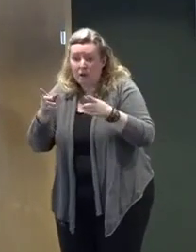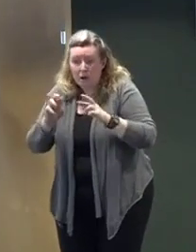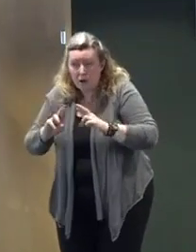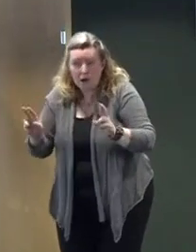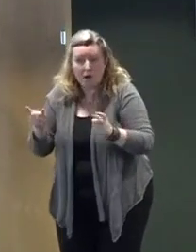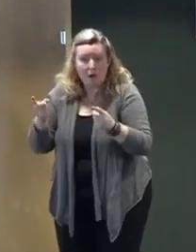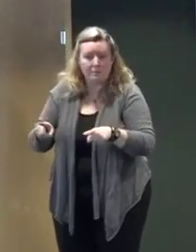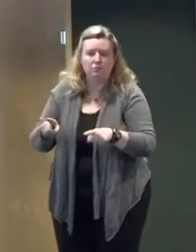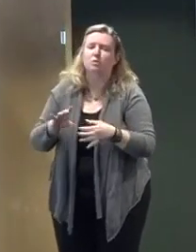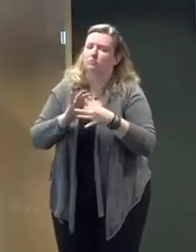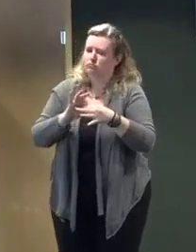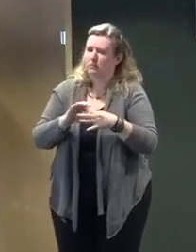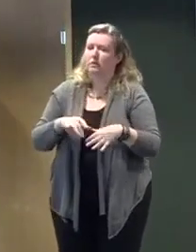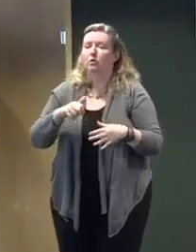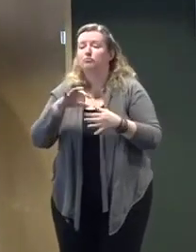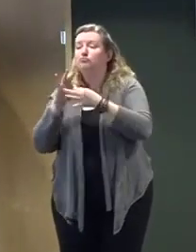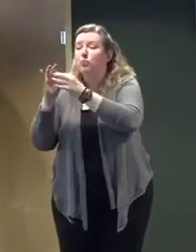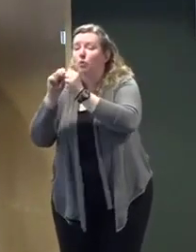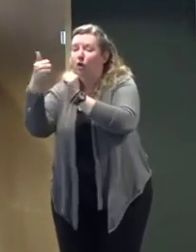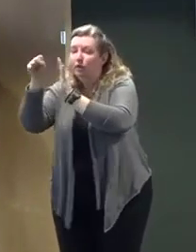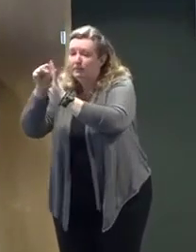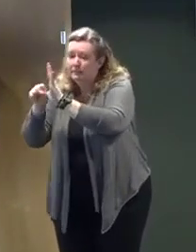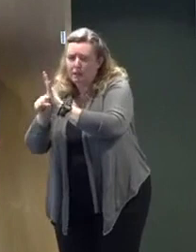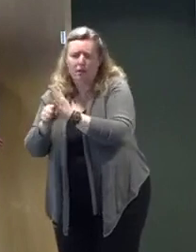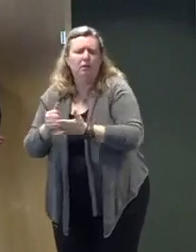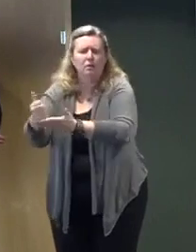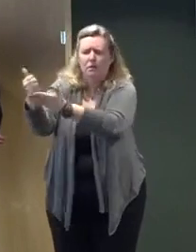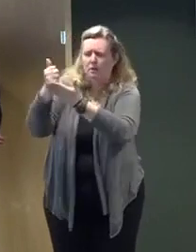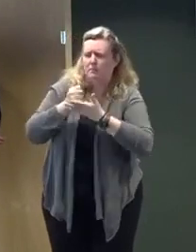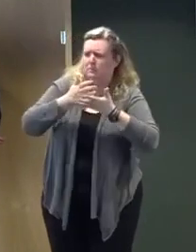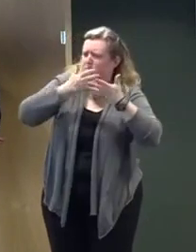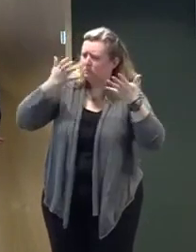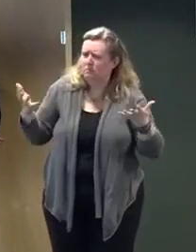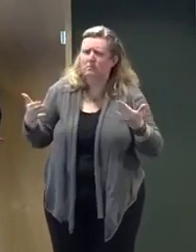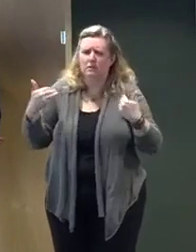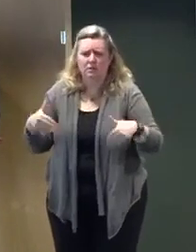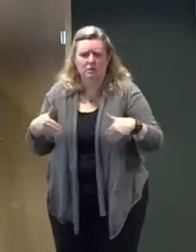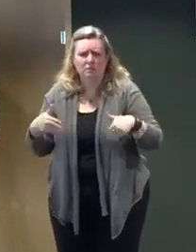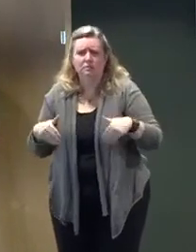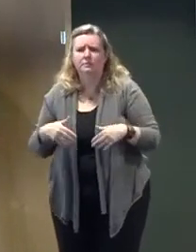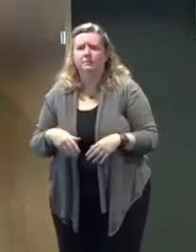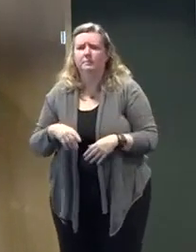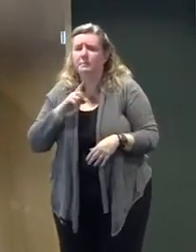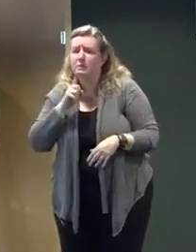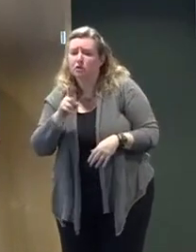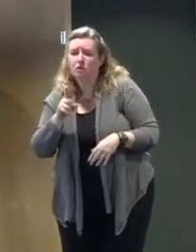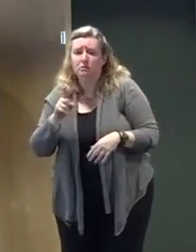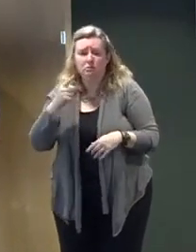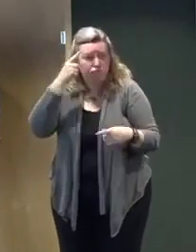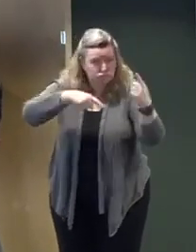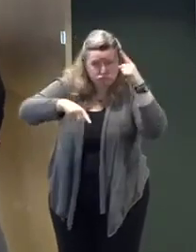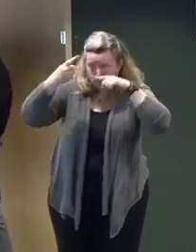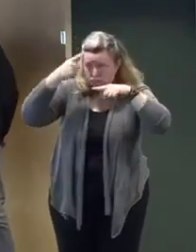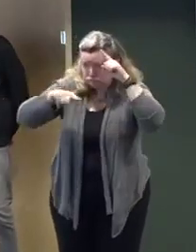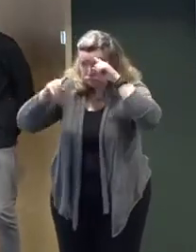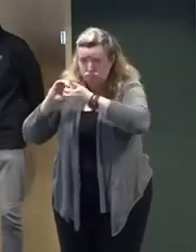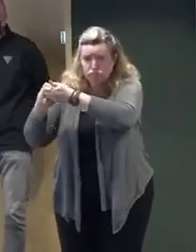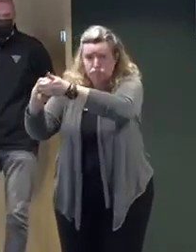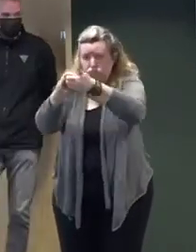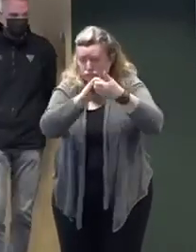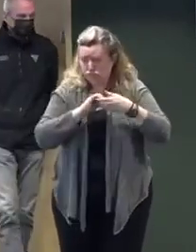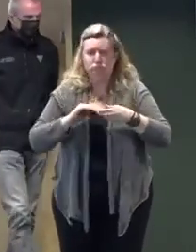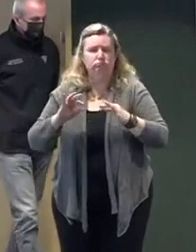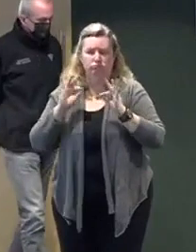states. It's very helpful when we do any kind of vehicle ban to be able to make sure we're all on the same page. We know what we're trying to accomplish.